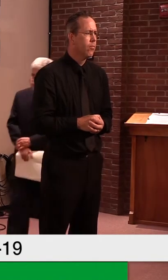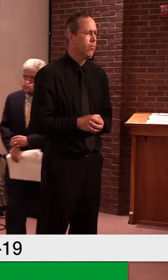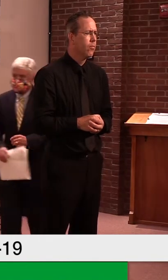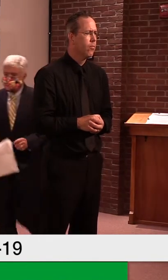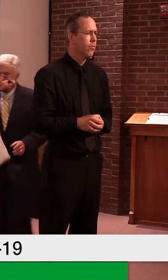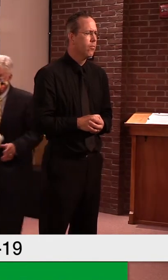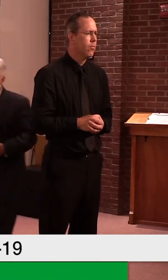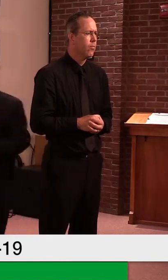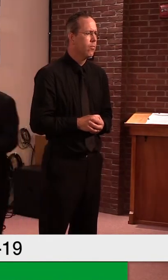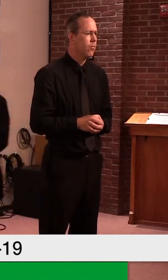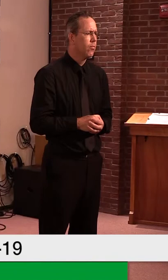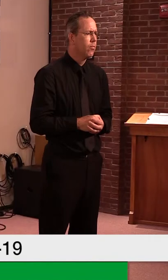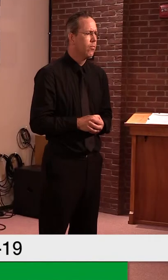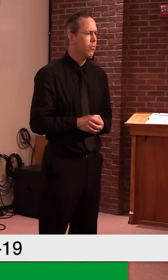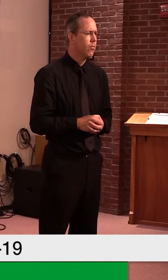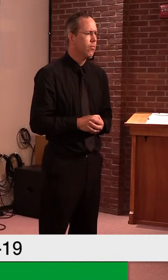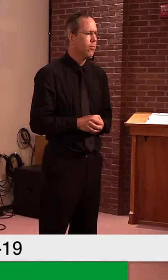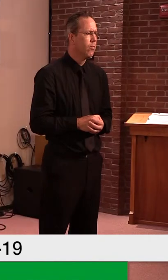Secretary Smith.